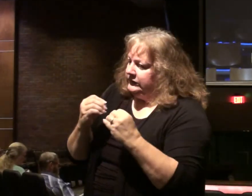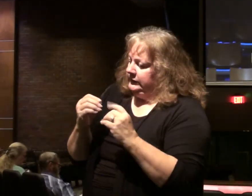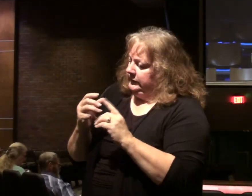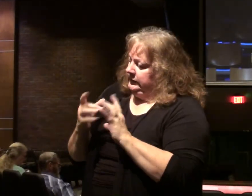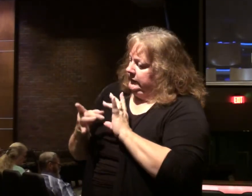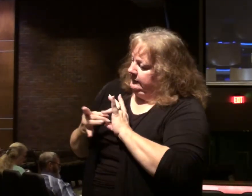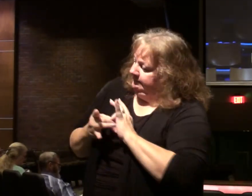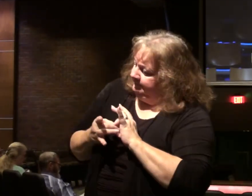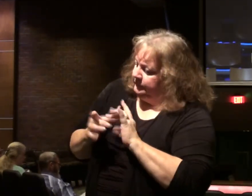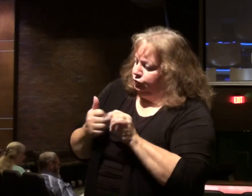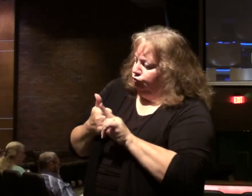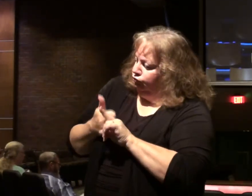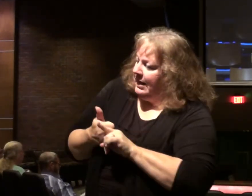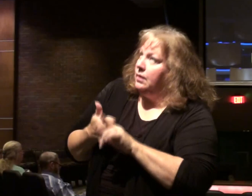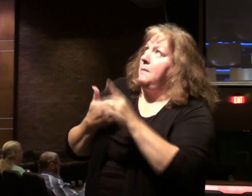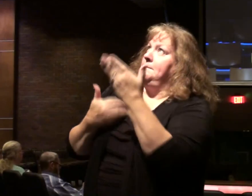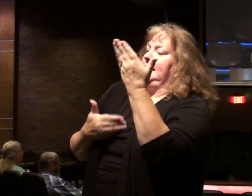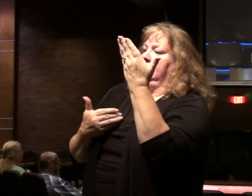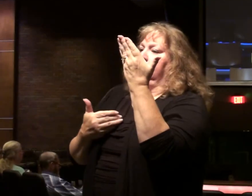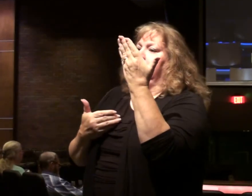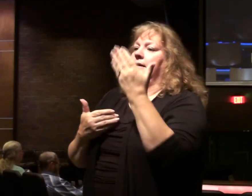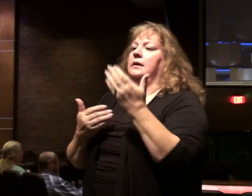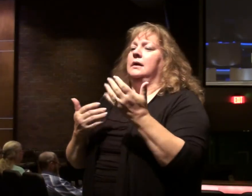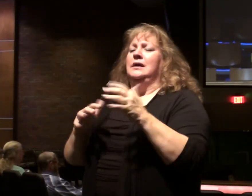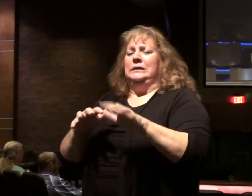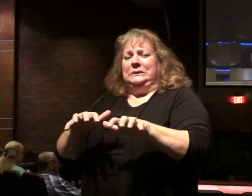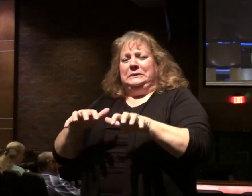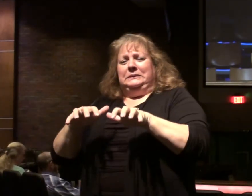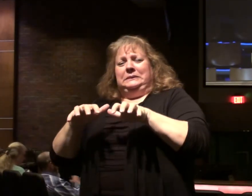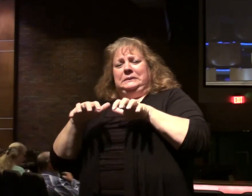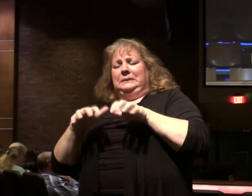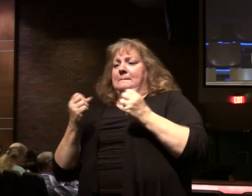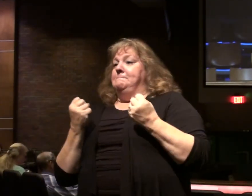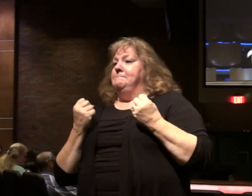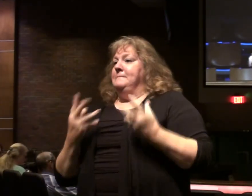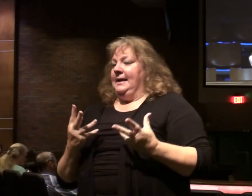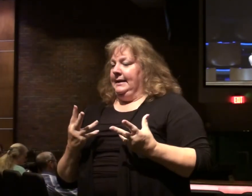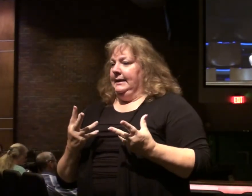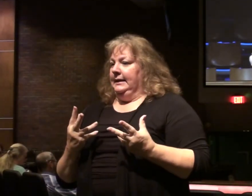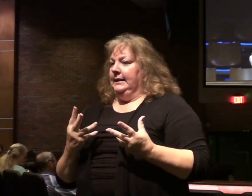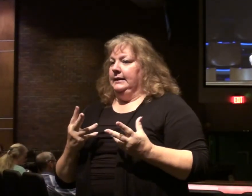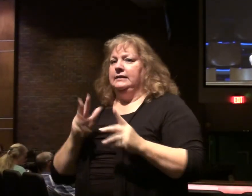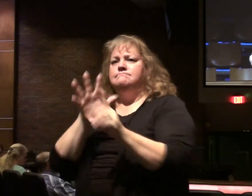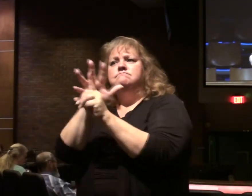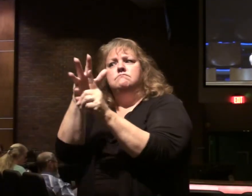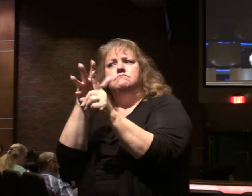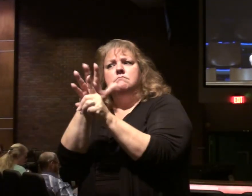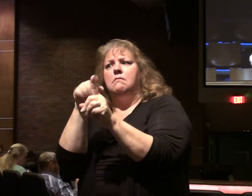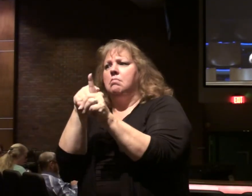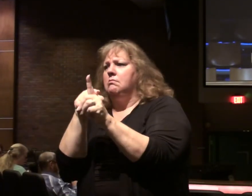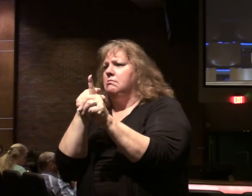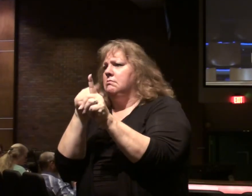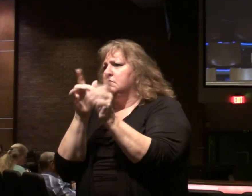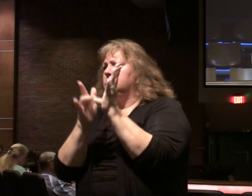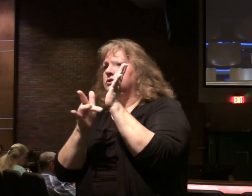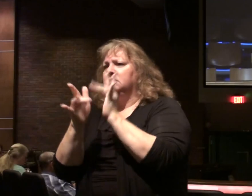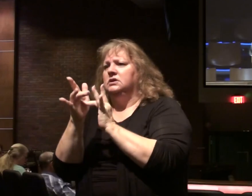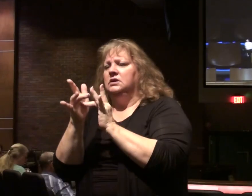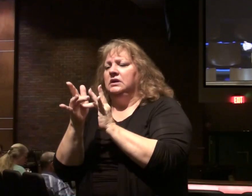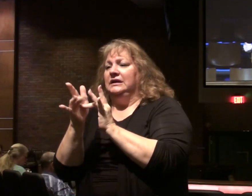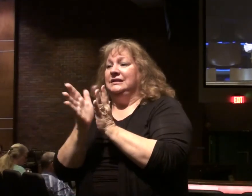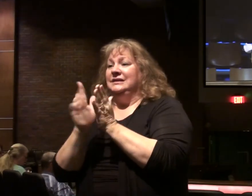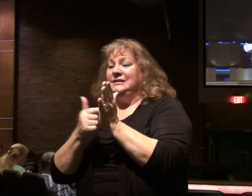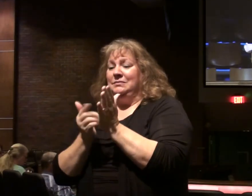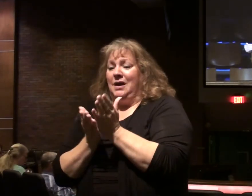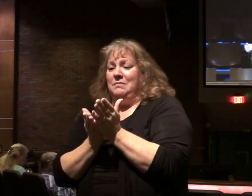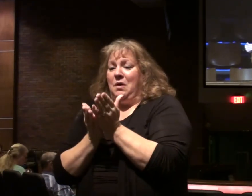on being a disciple. There's large crowds in verse 25. You know, Christ was very, very popular. Sometimes he had to get in a boat